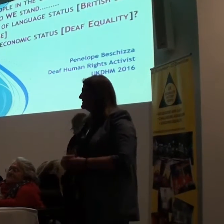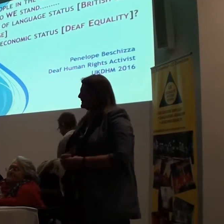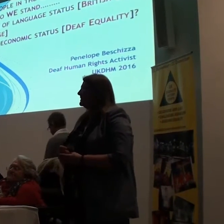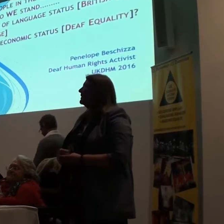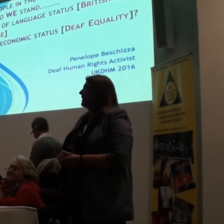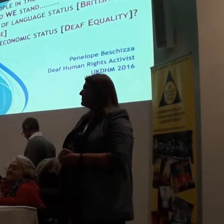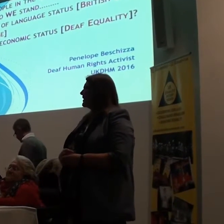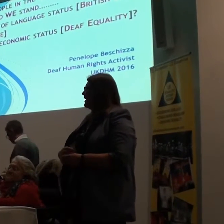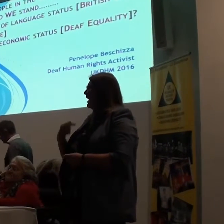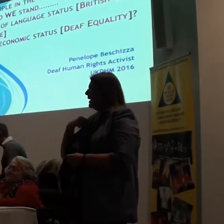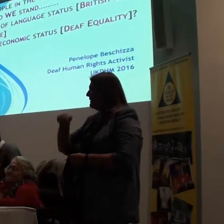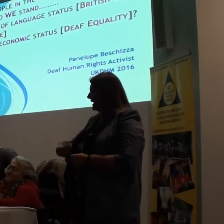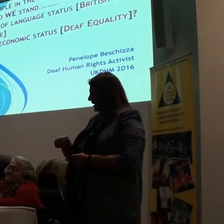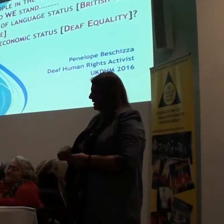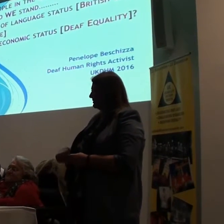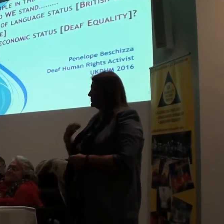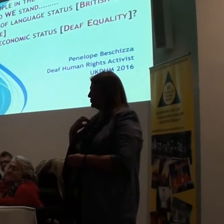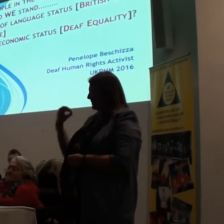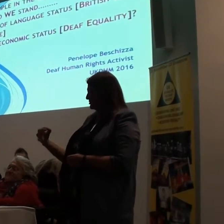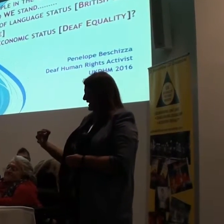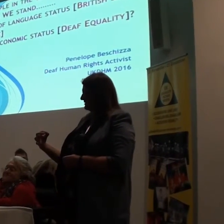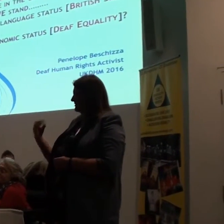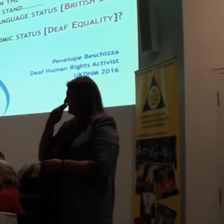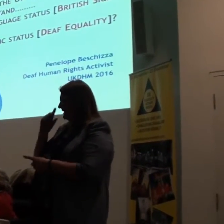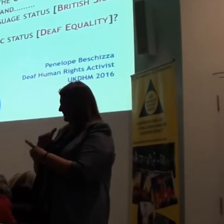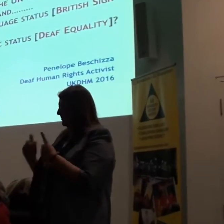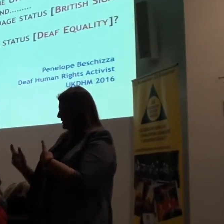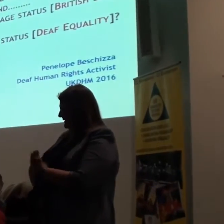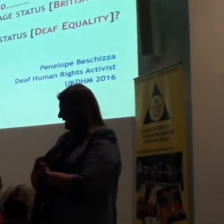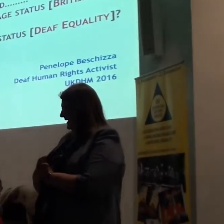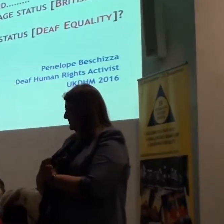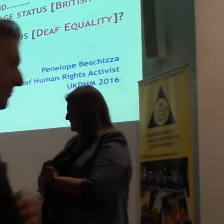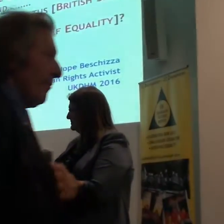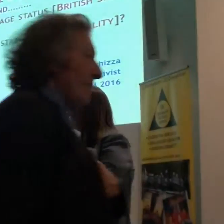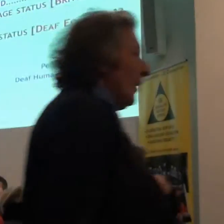advocating tonight. I'm here to represent the deaf community.